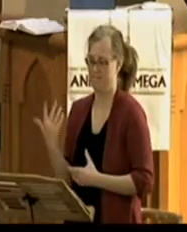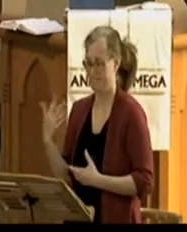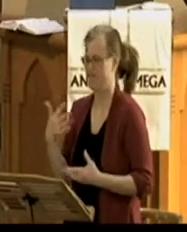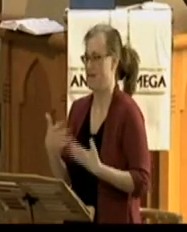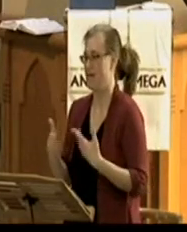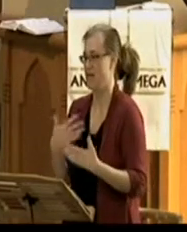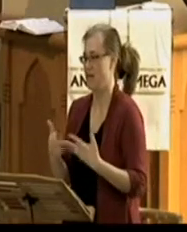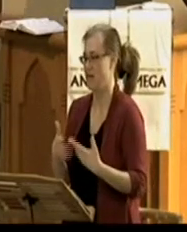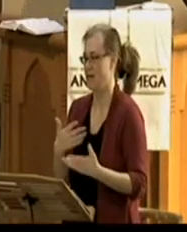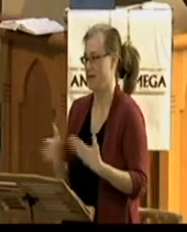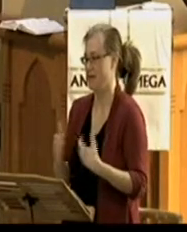We're not disappointed, right?